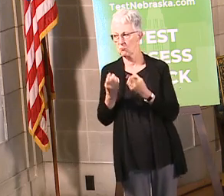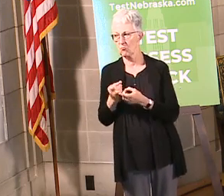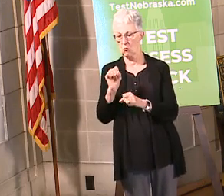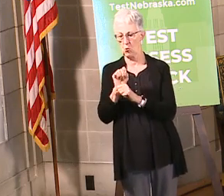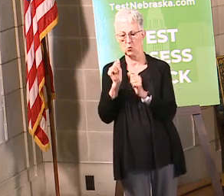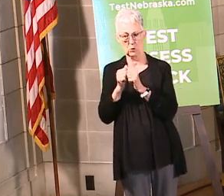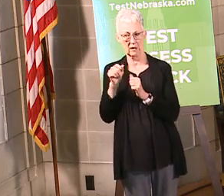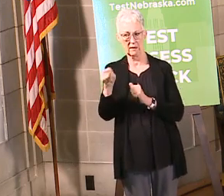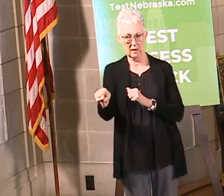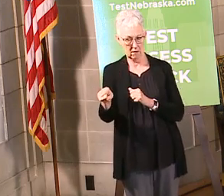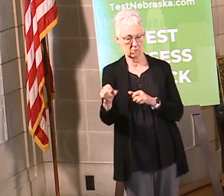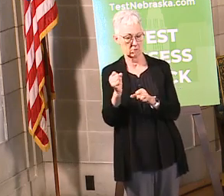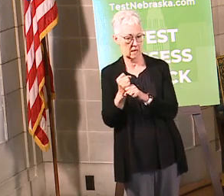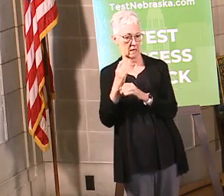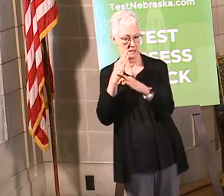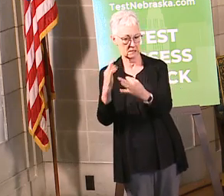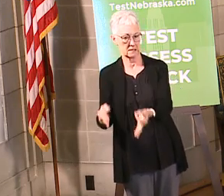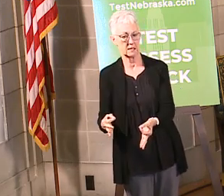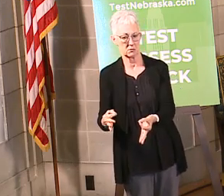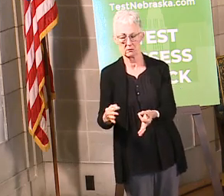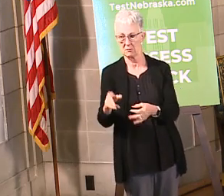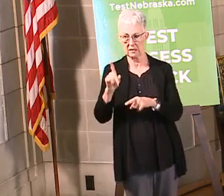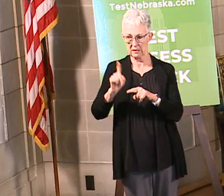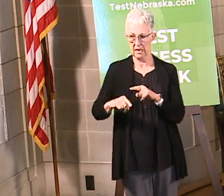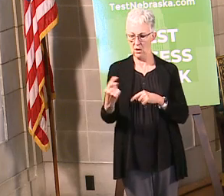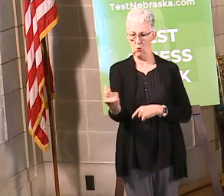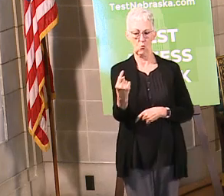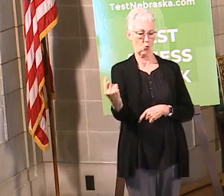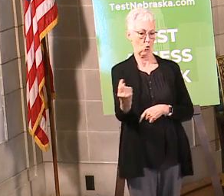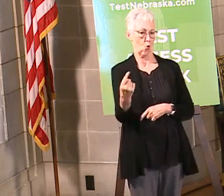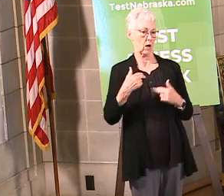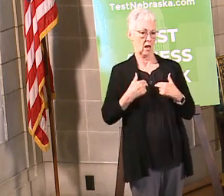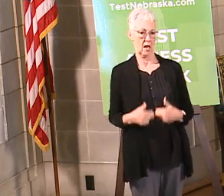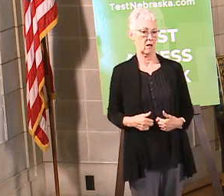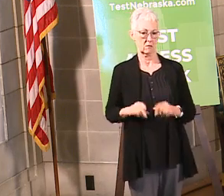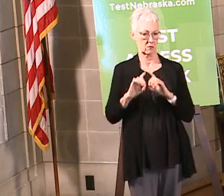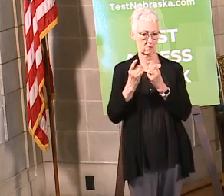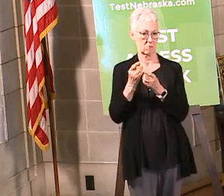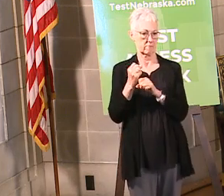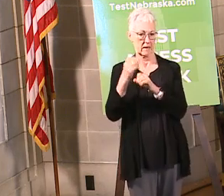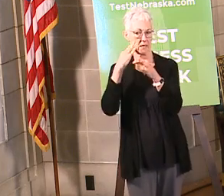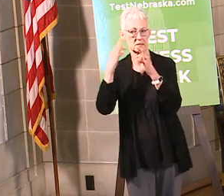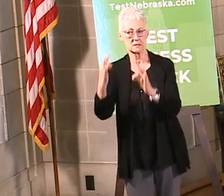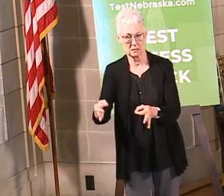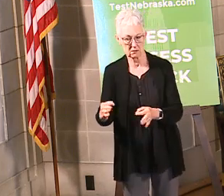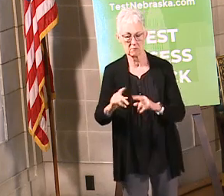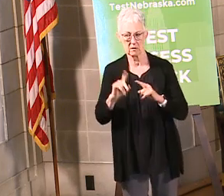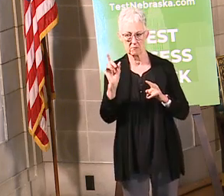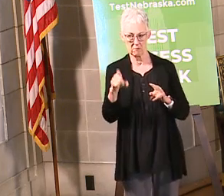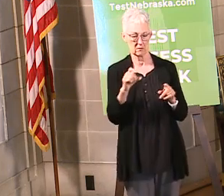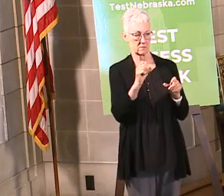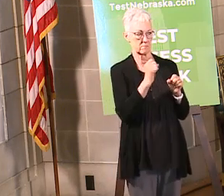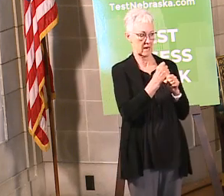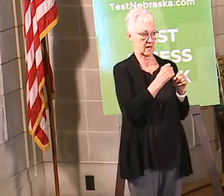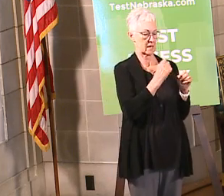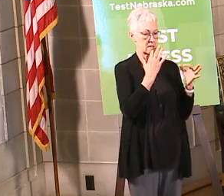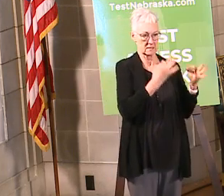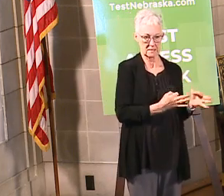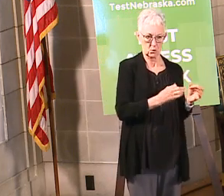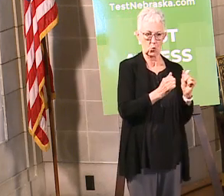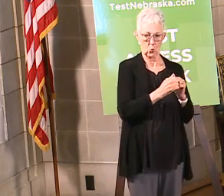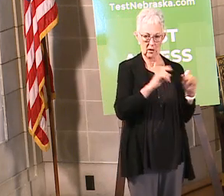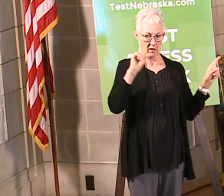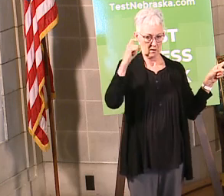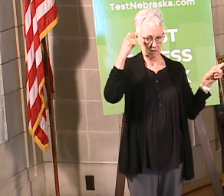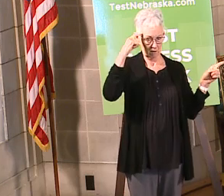departments can't do it on their own. It has to be okay by the state, so ultimately we do, but we try to make it a collaborative process with those public